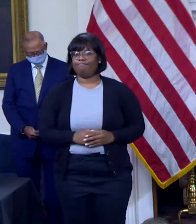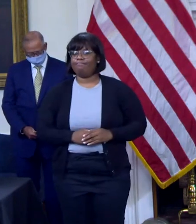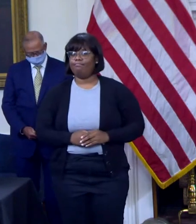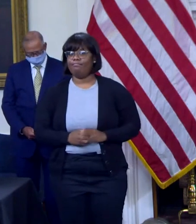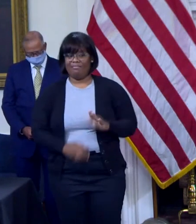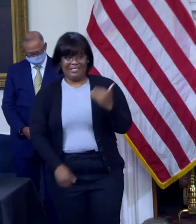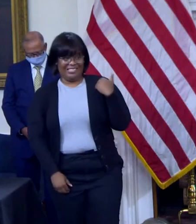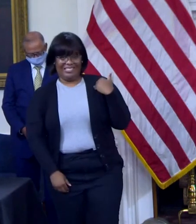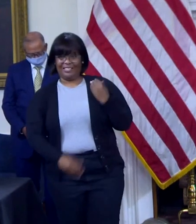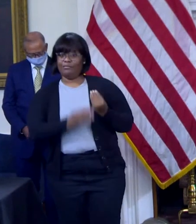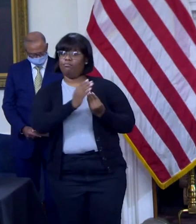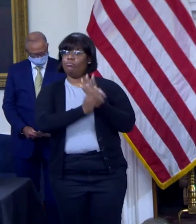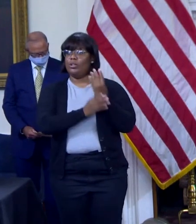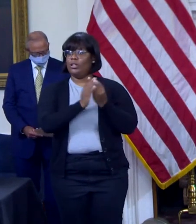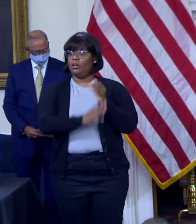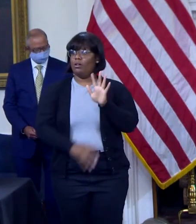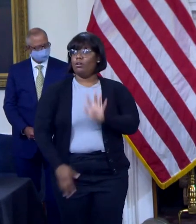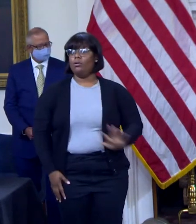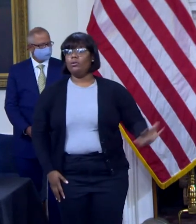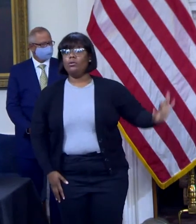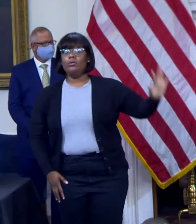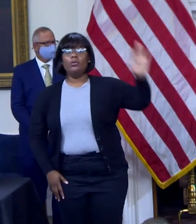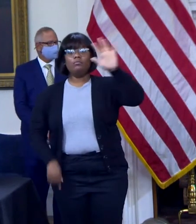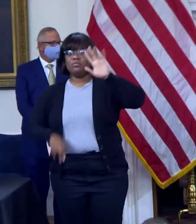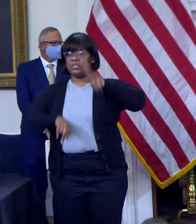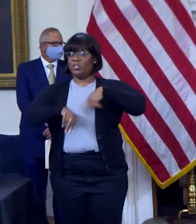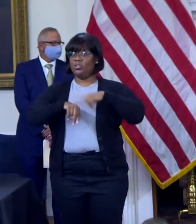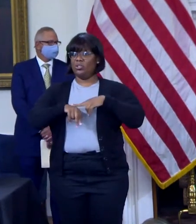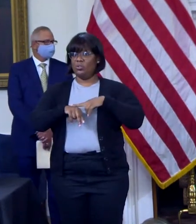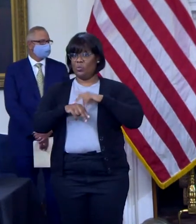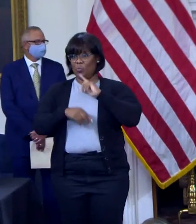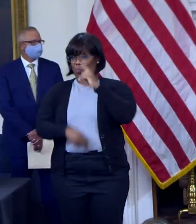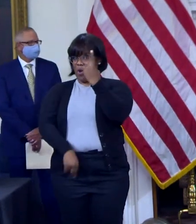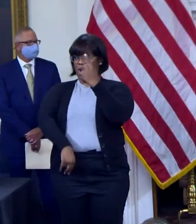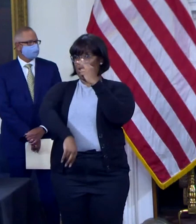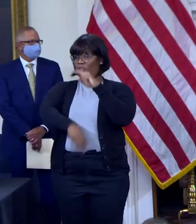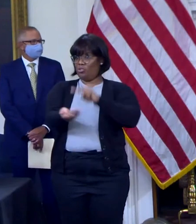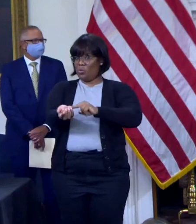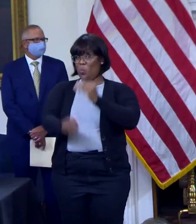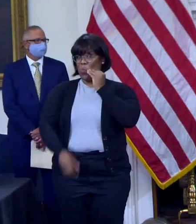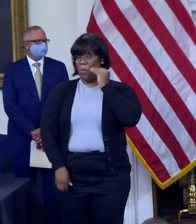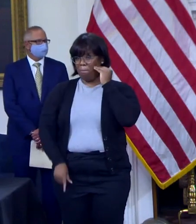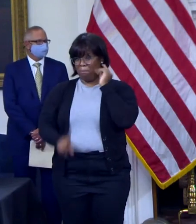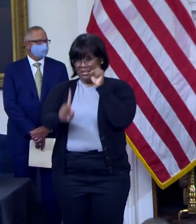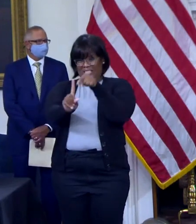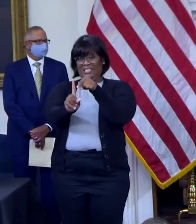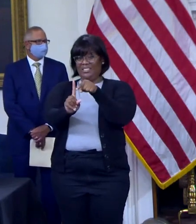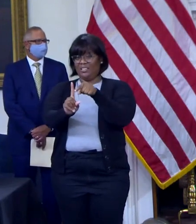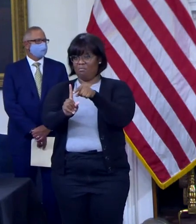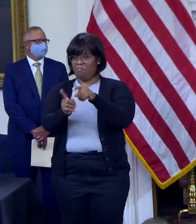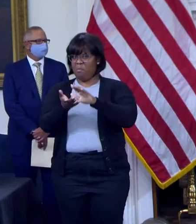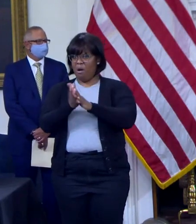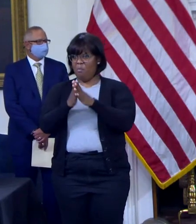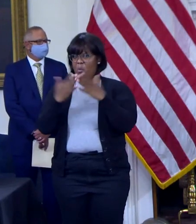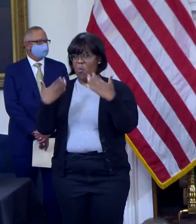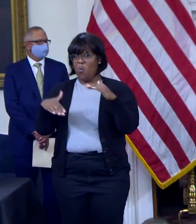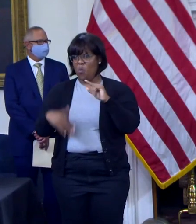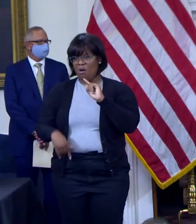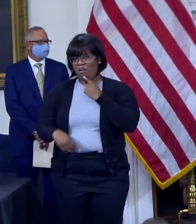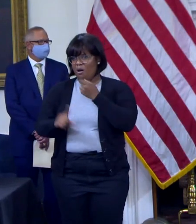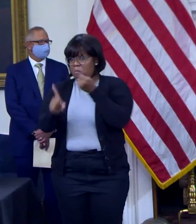all across the nation, nursing homes became ground zero in the fight against COVID-19.